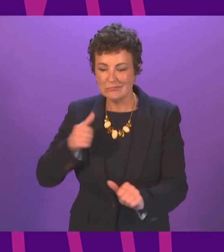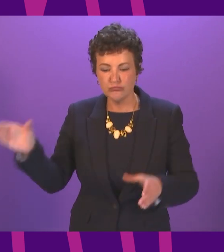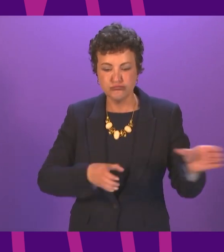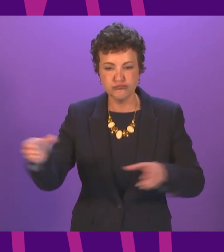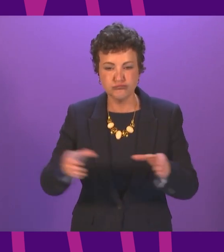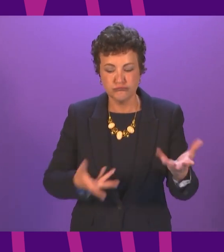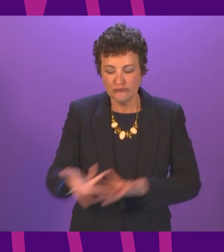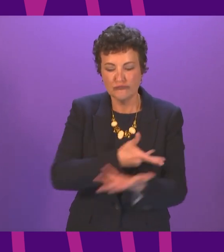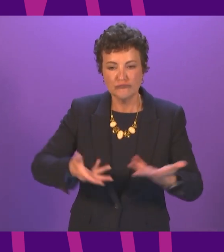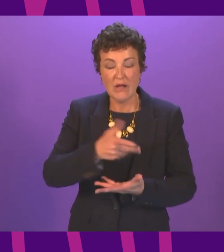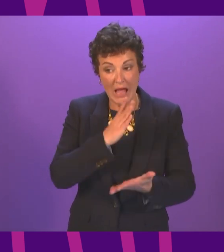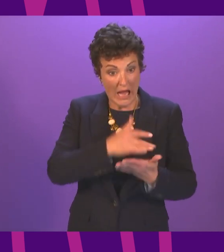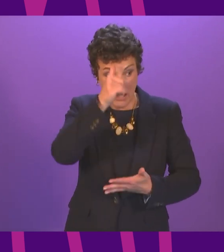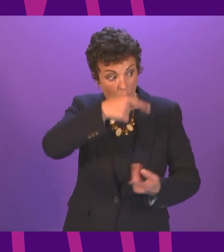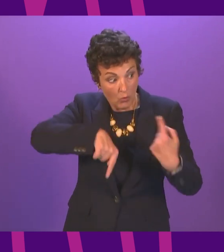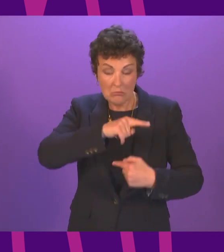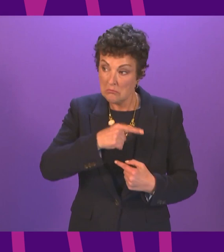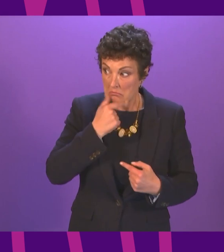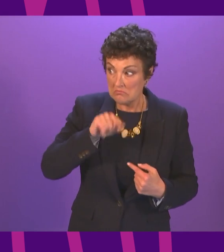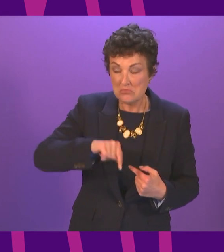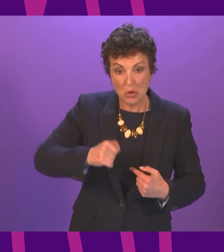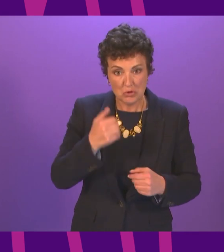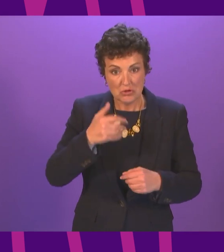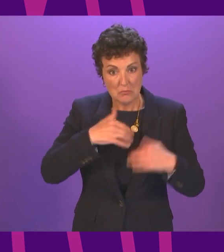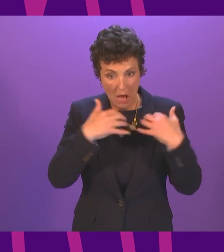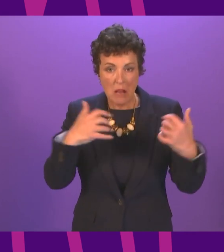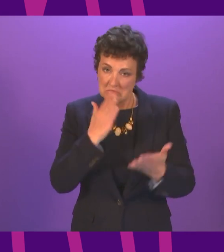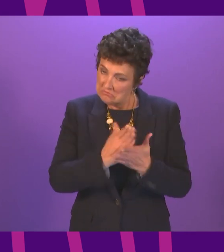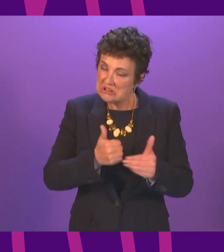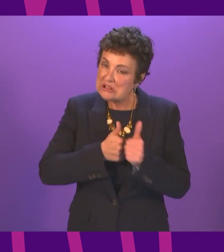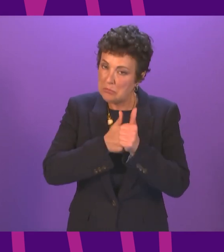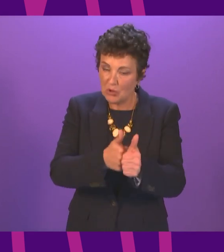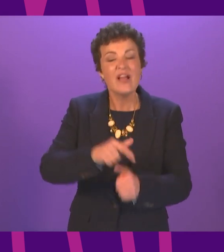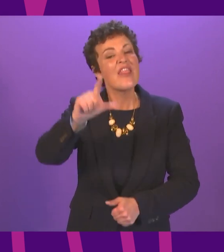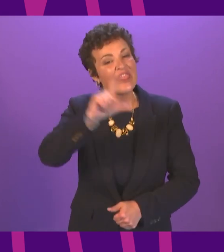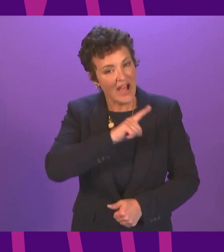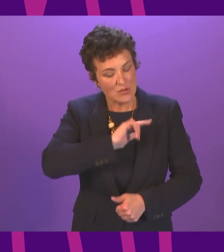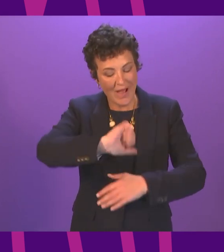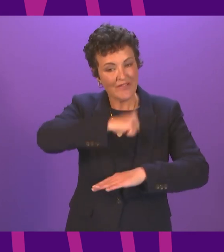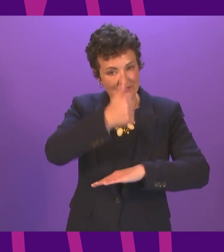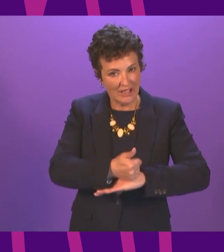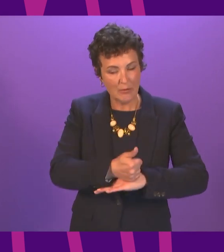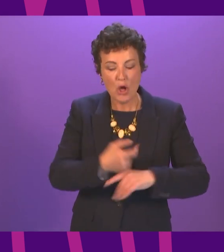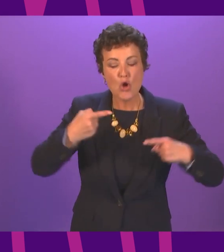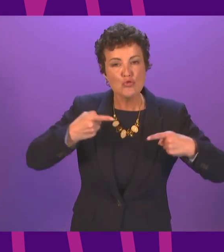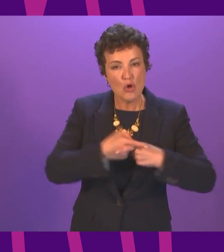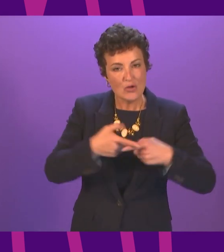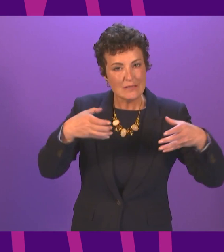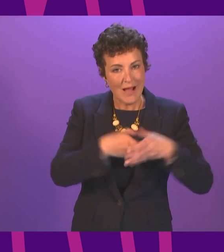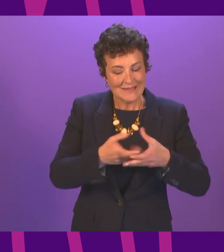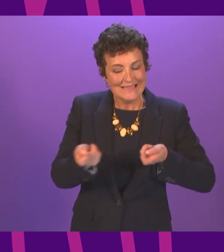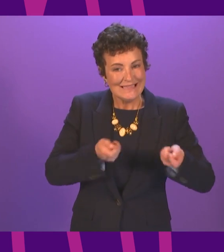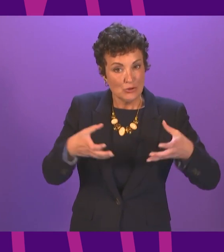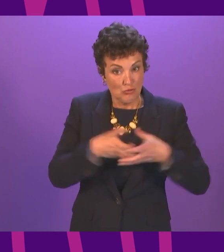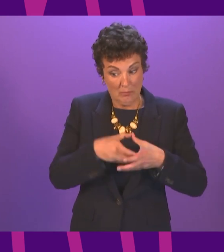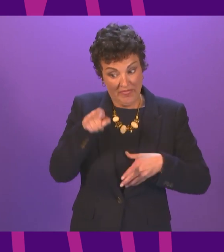Scottish Parliament are determined to support this endeavour, which is why I have established a new cross-party steering group on Covid recovery. This